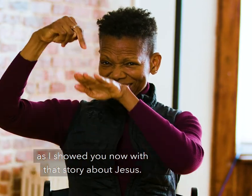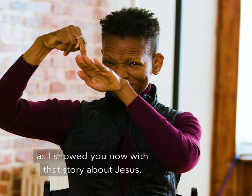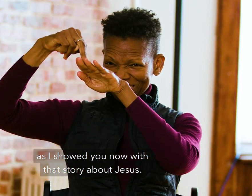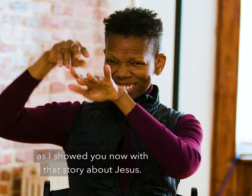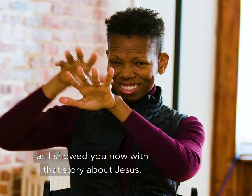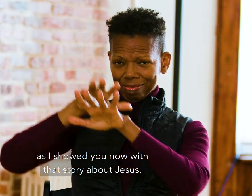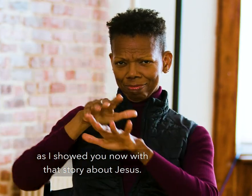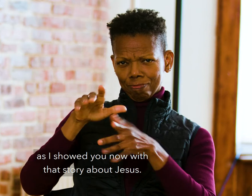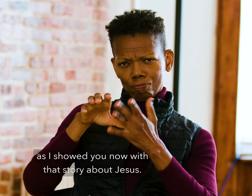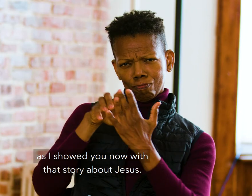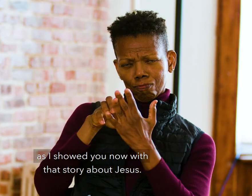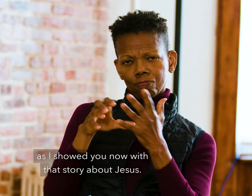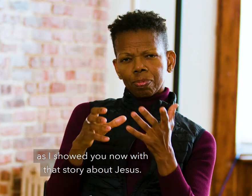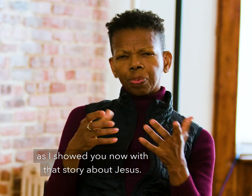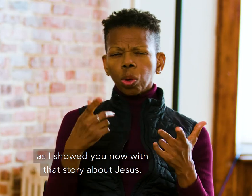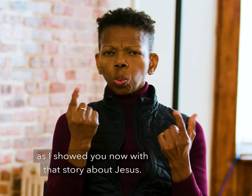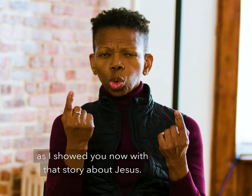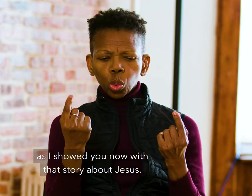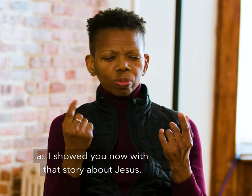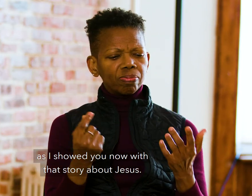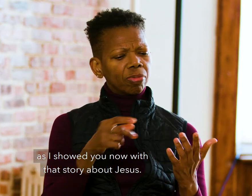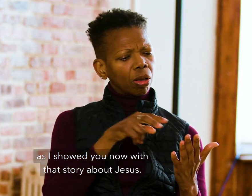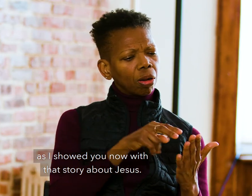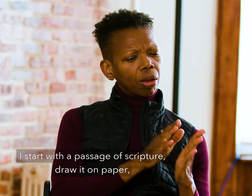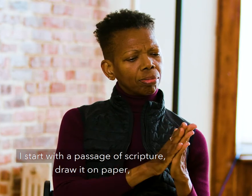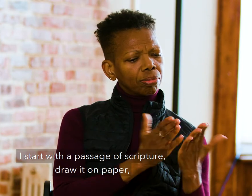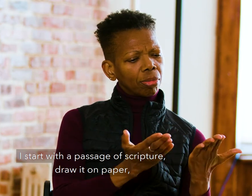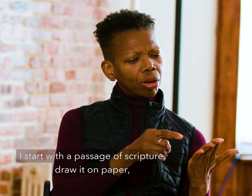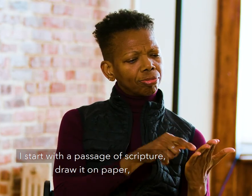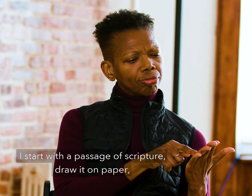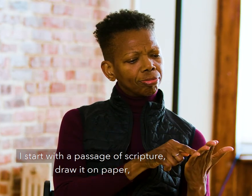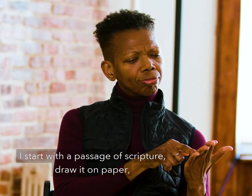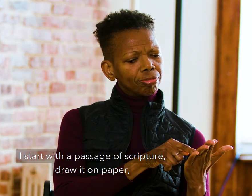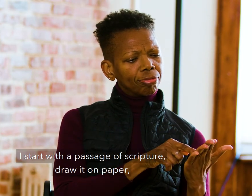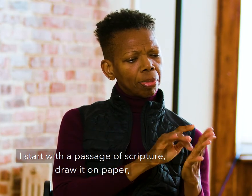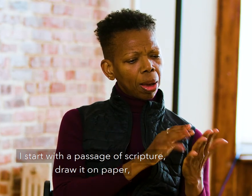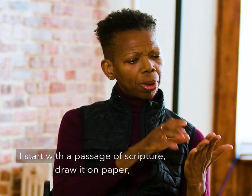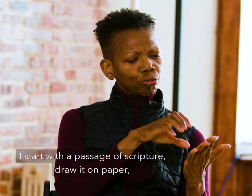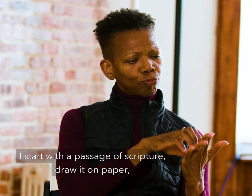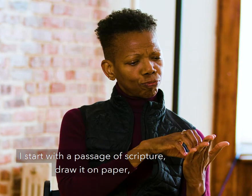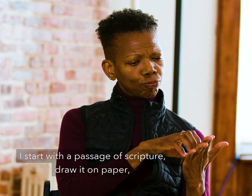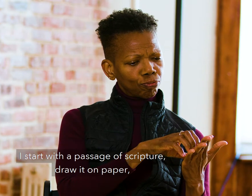showed you now with that story about Jesus. I start with a passage of scripture,